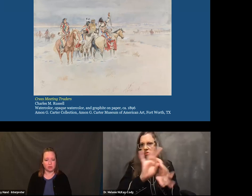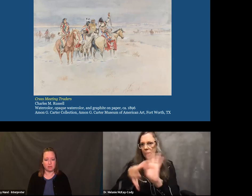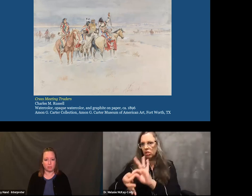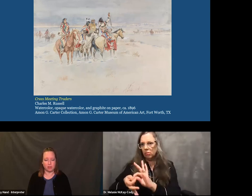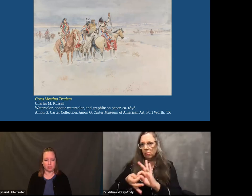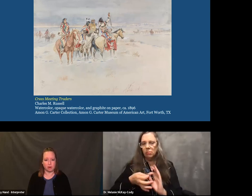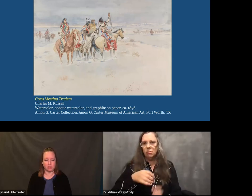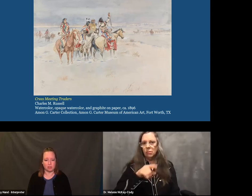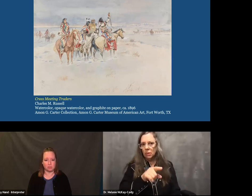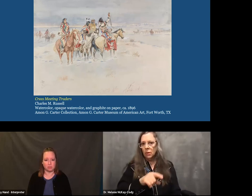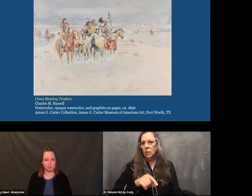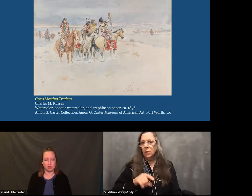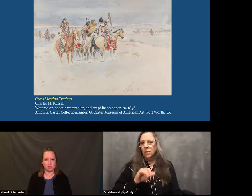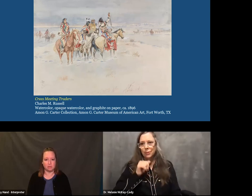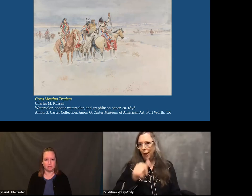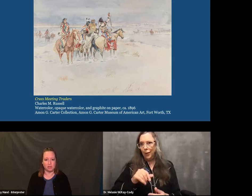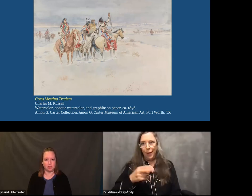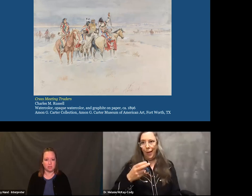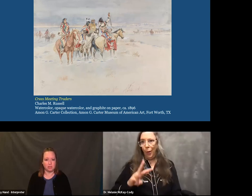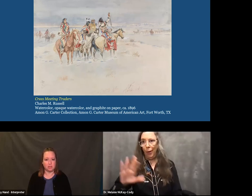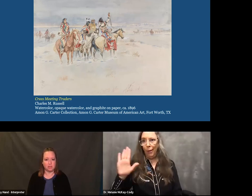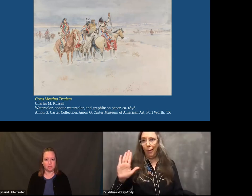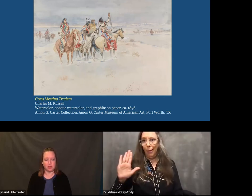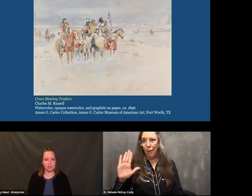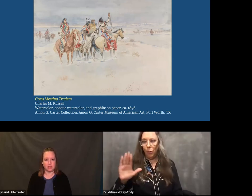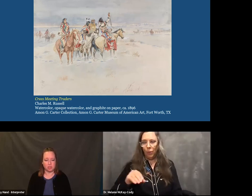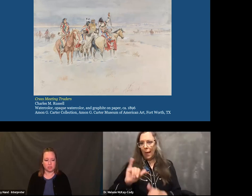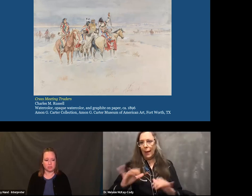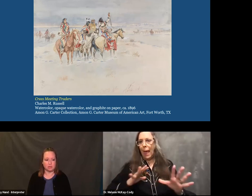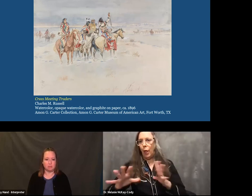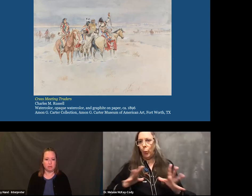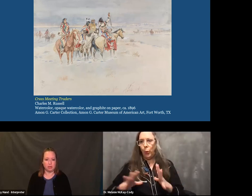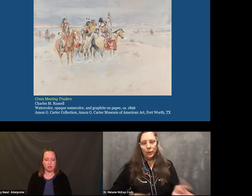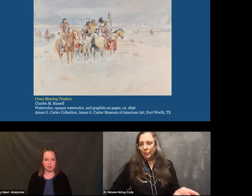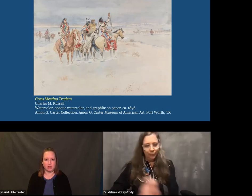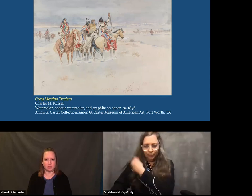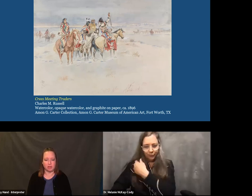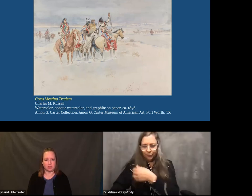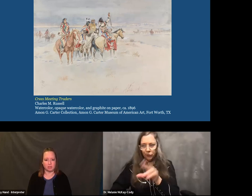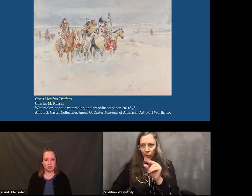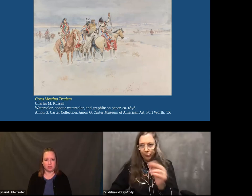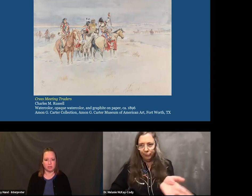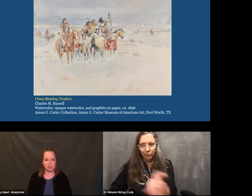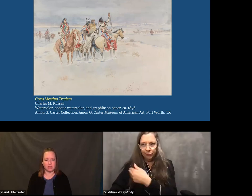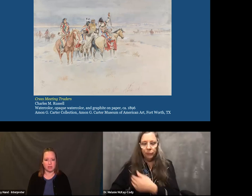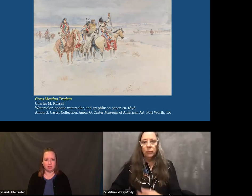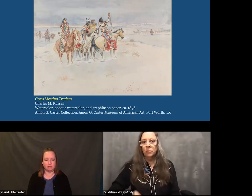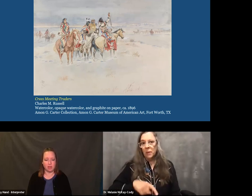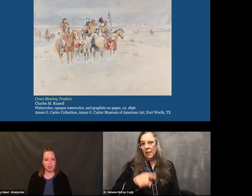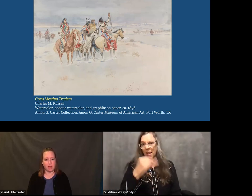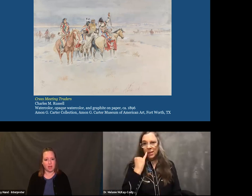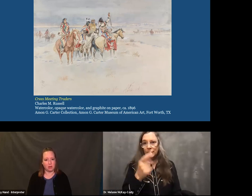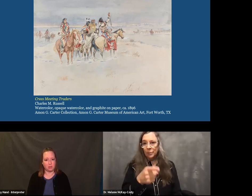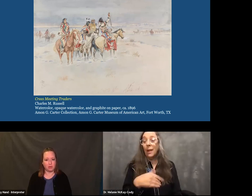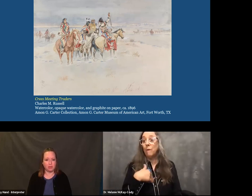So that everyone in the party stops. So there are different translations depending on the context. But this idea